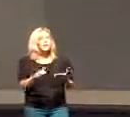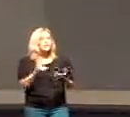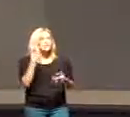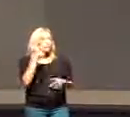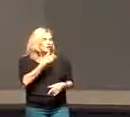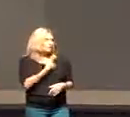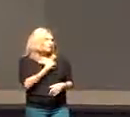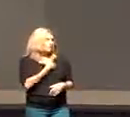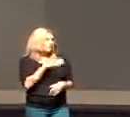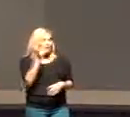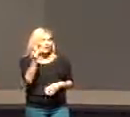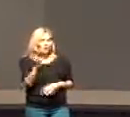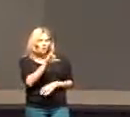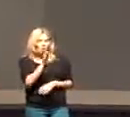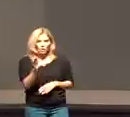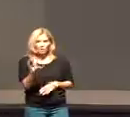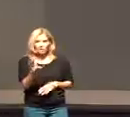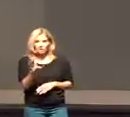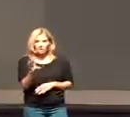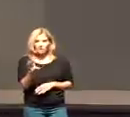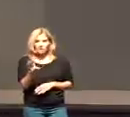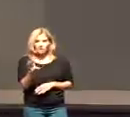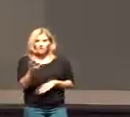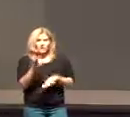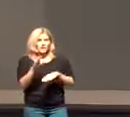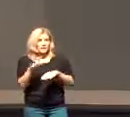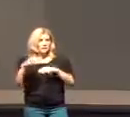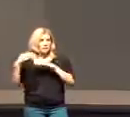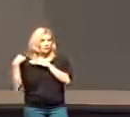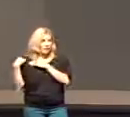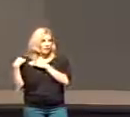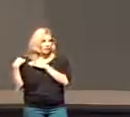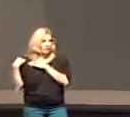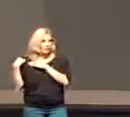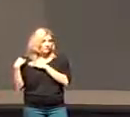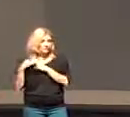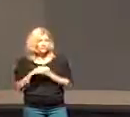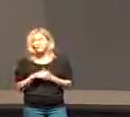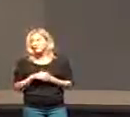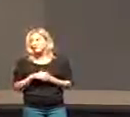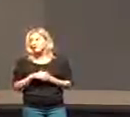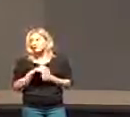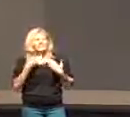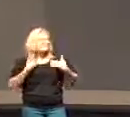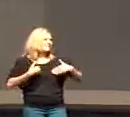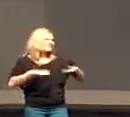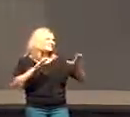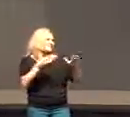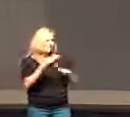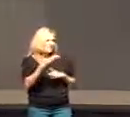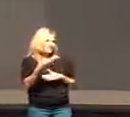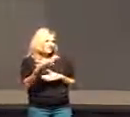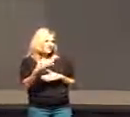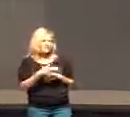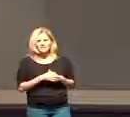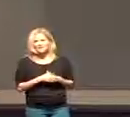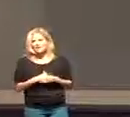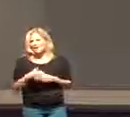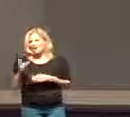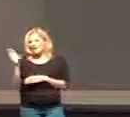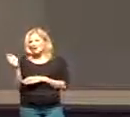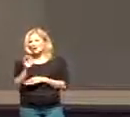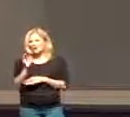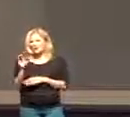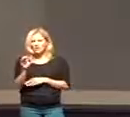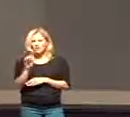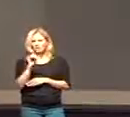self our crosses that we're called to bear it's not a call to give up certain things our cross